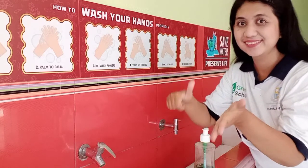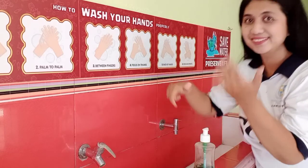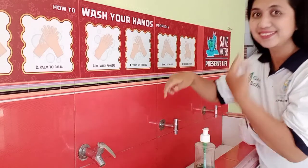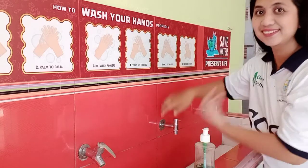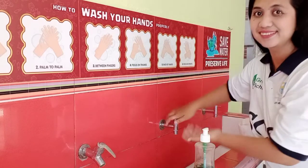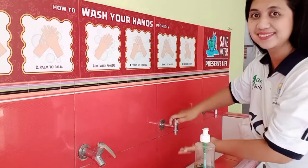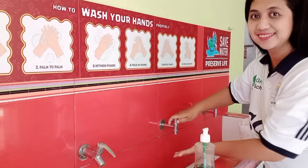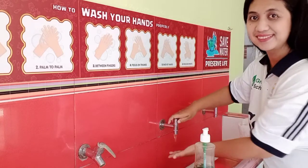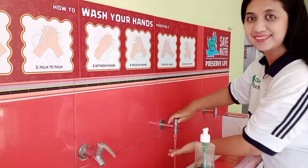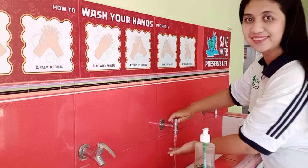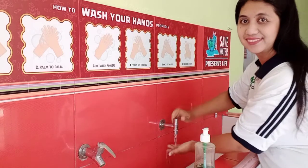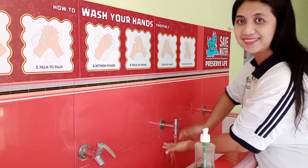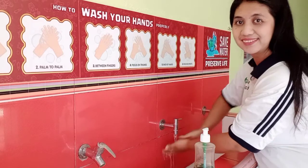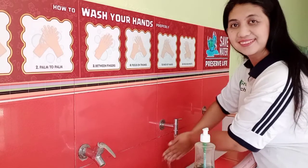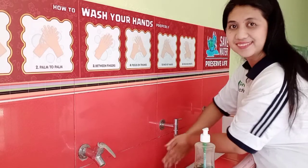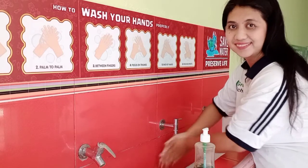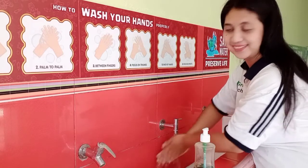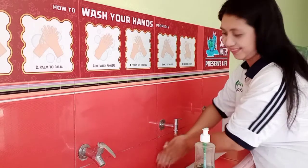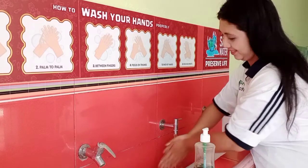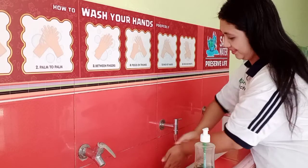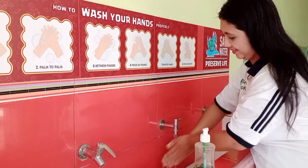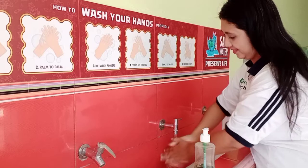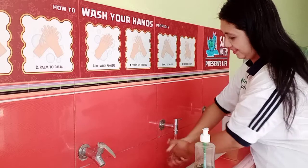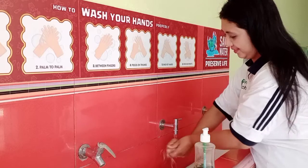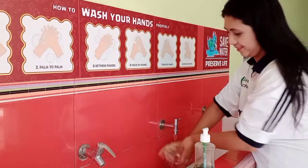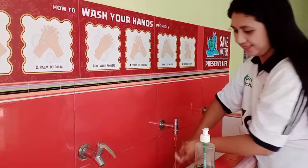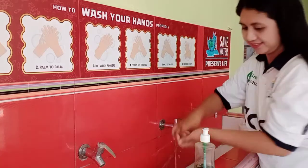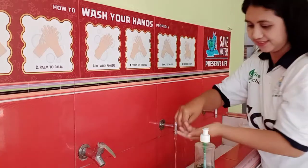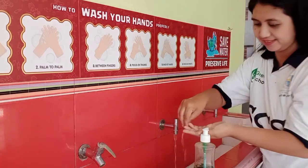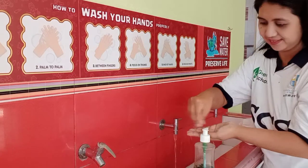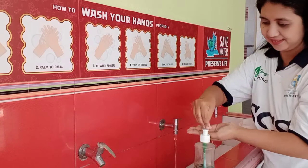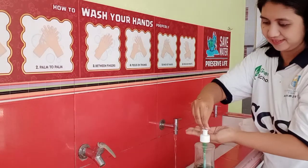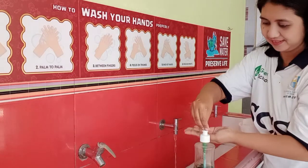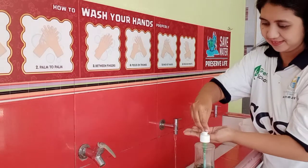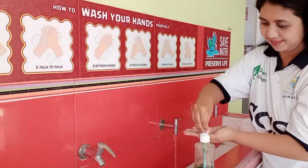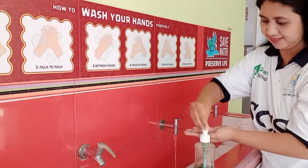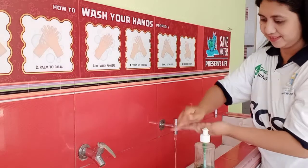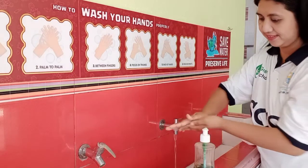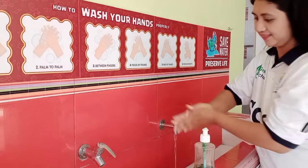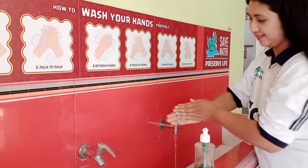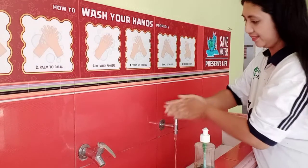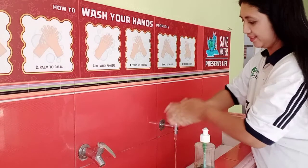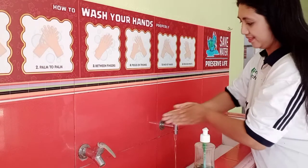Rinse your hand, that is right, give some soap and then start.